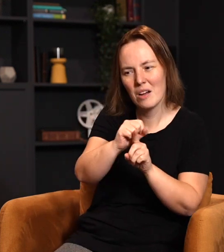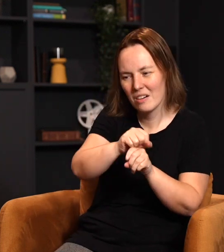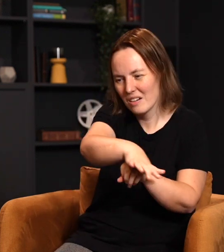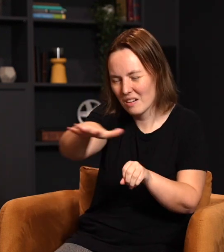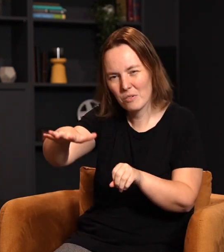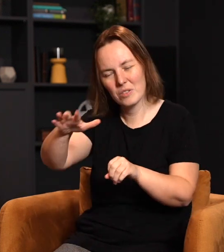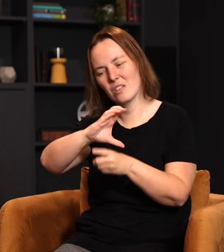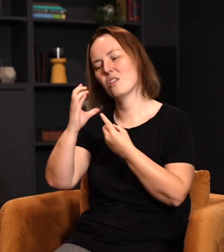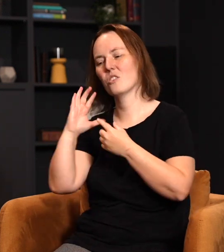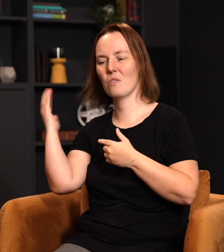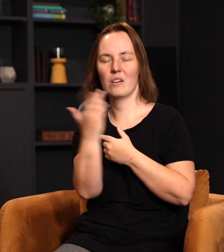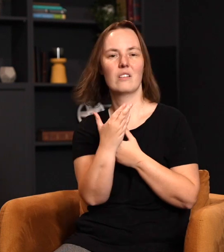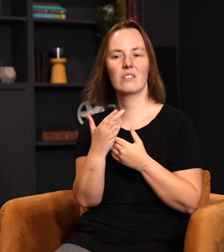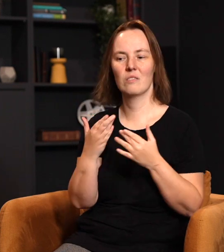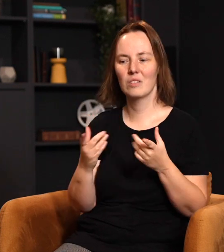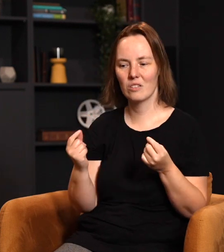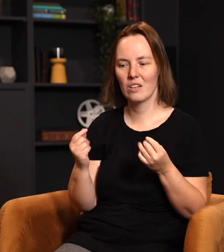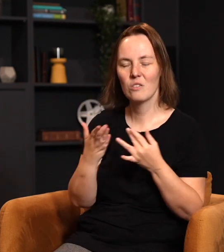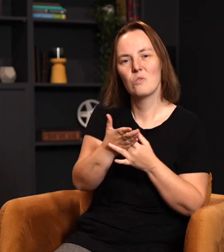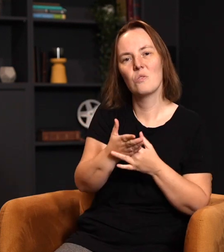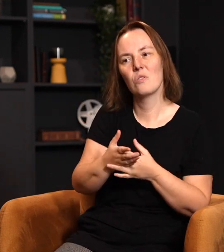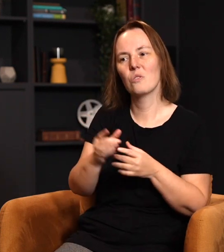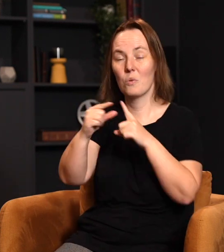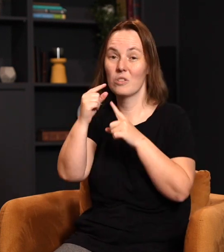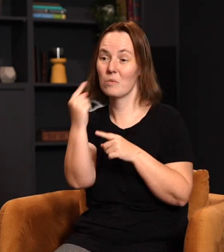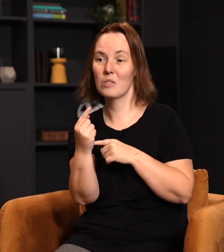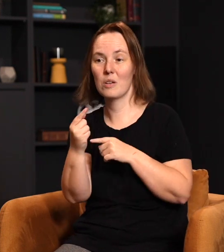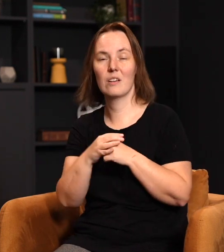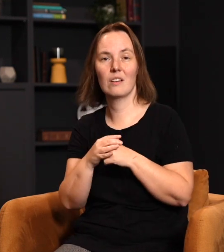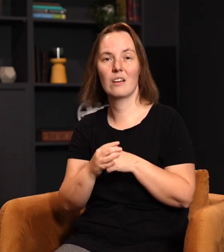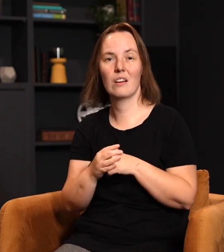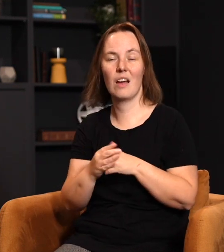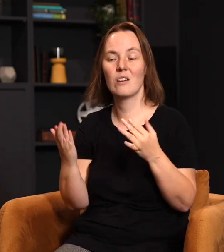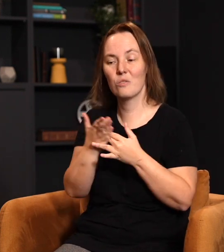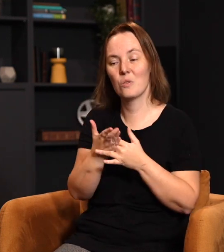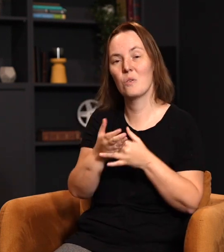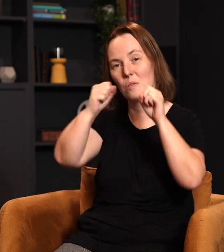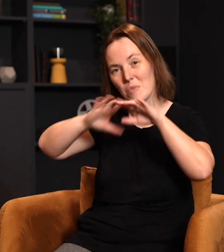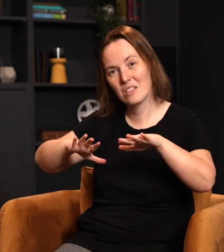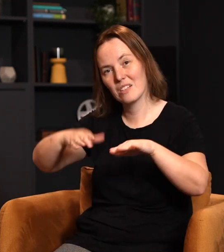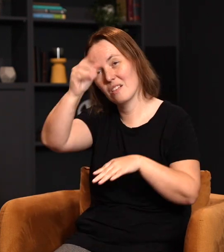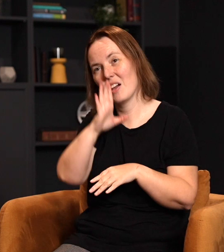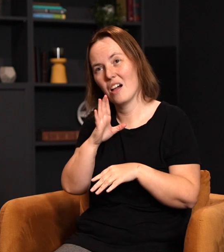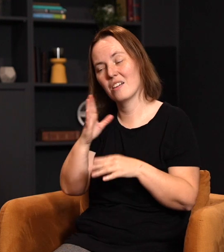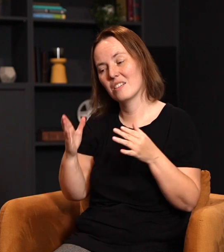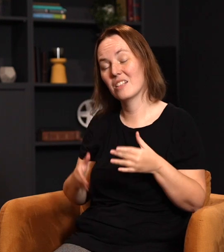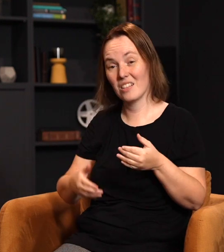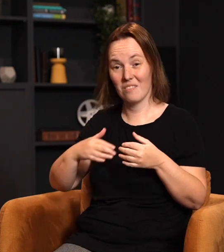the culture around us. And we do that through the words that we speak. And we also do that through the blessing of God that is upon